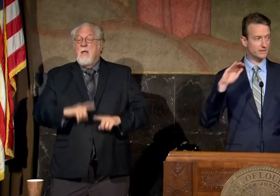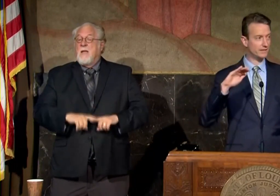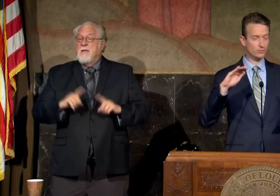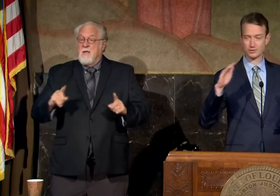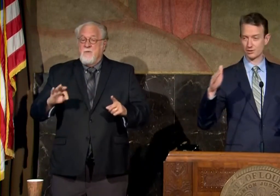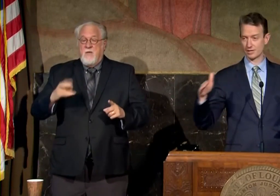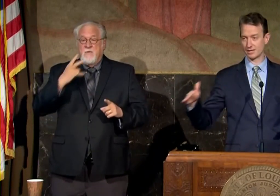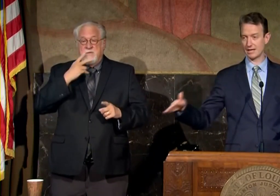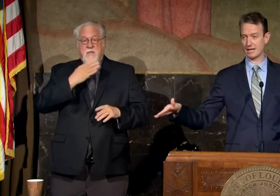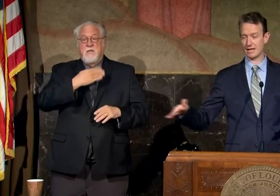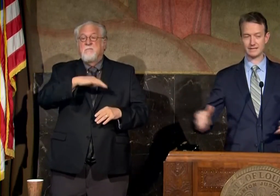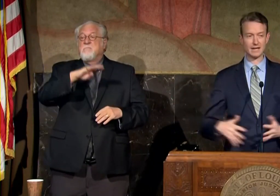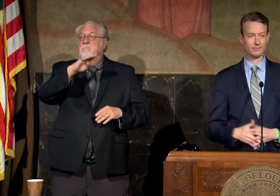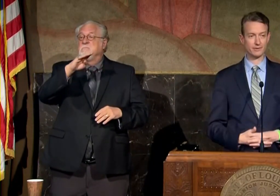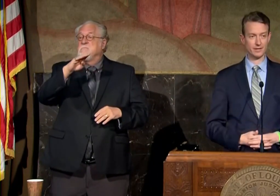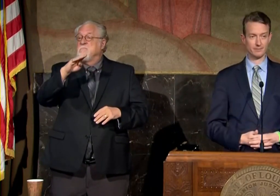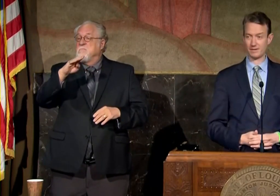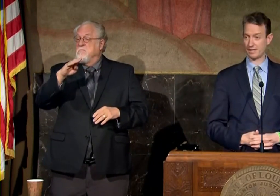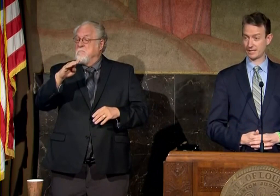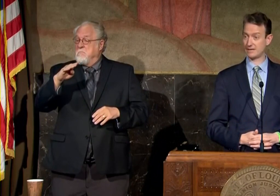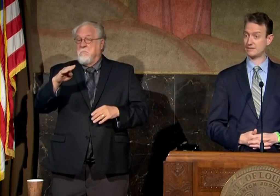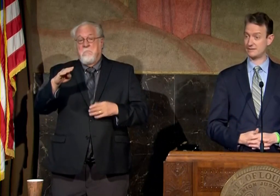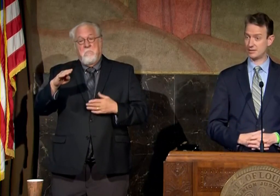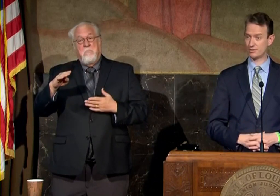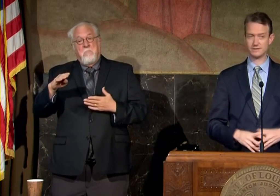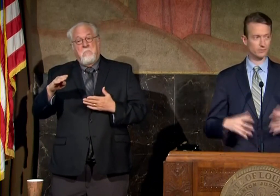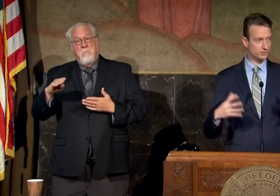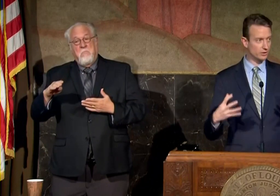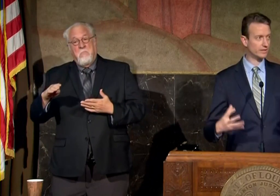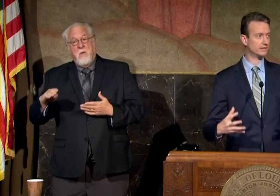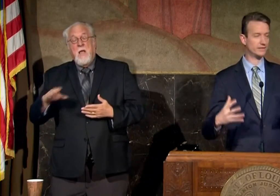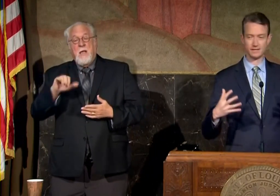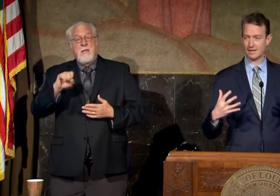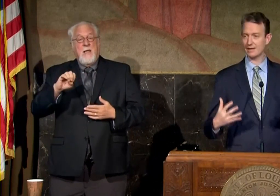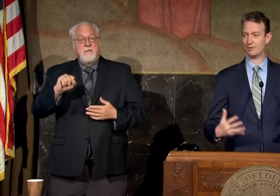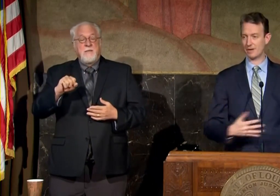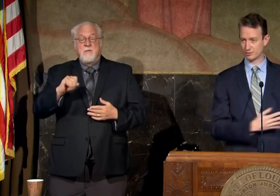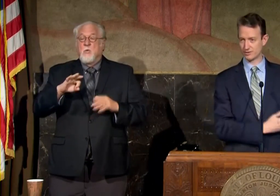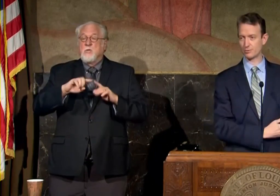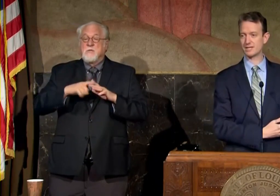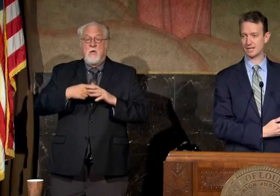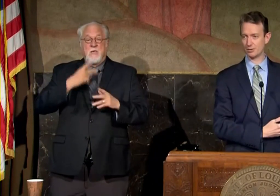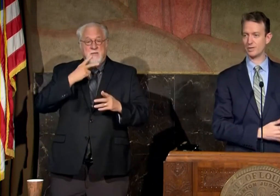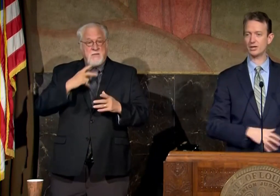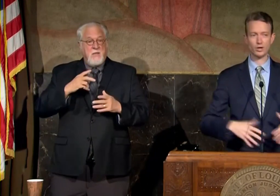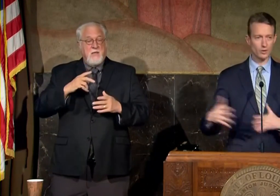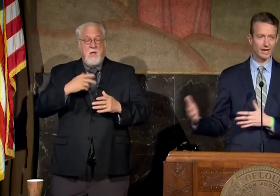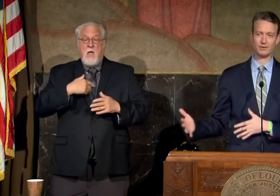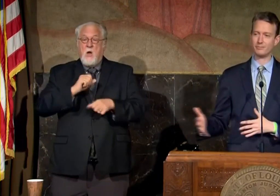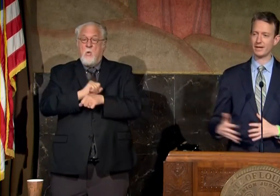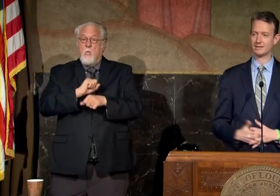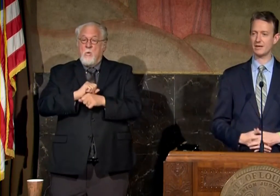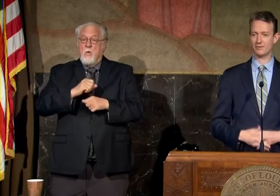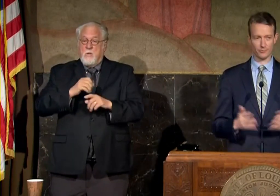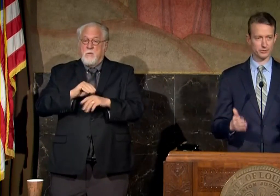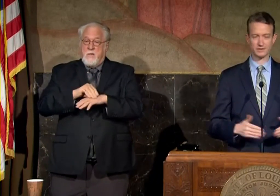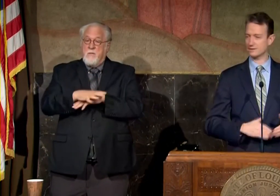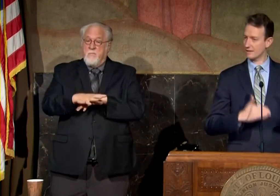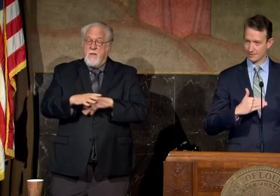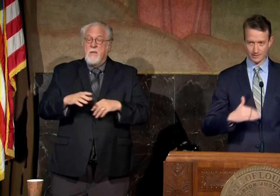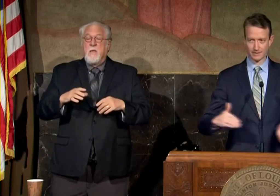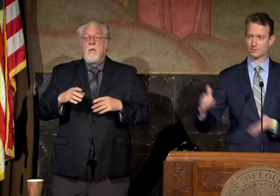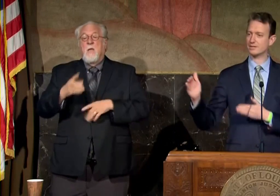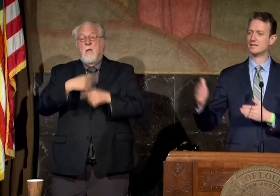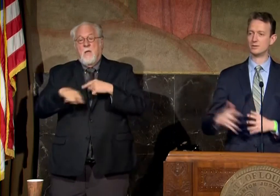if we see that we're starting to have cases decrease that we're starting to see the measures that were taken a week ago have impact versus